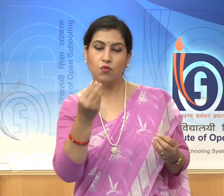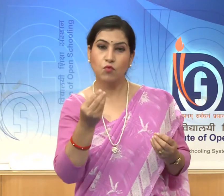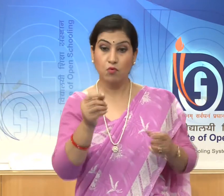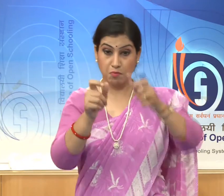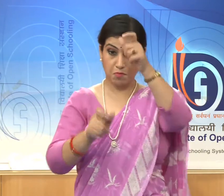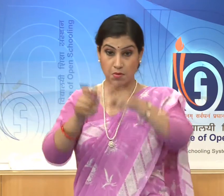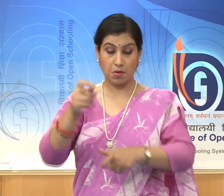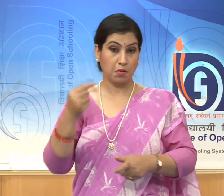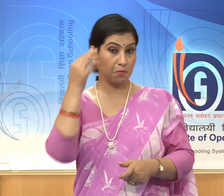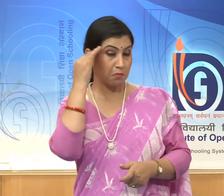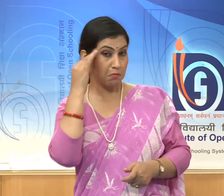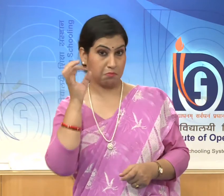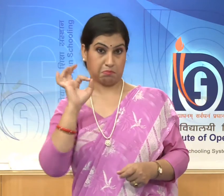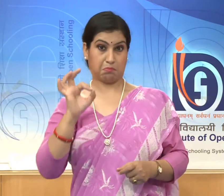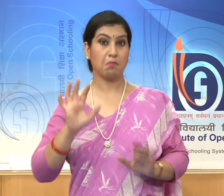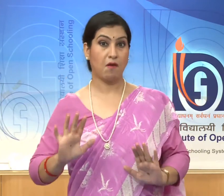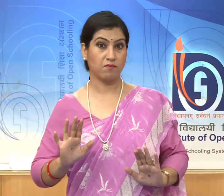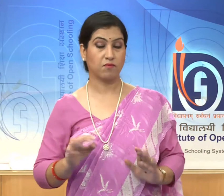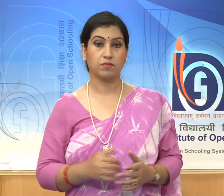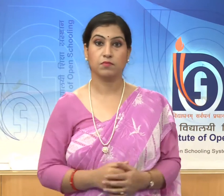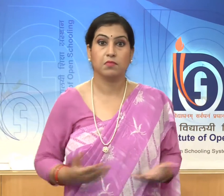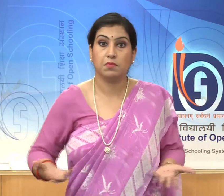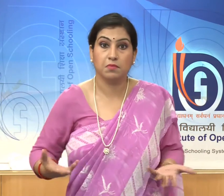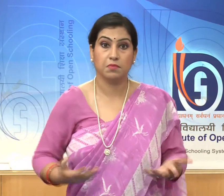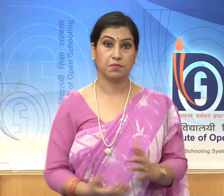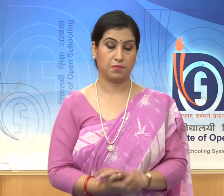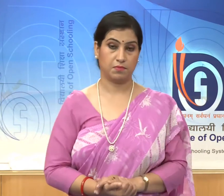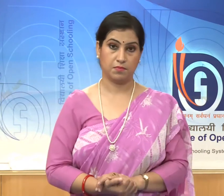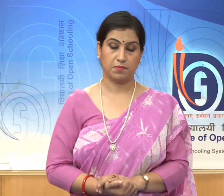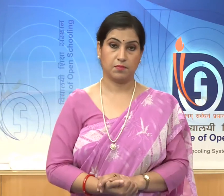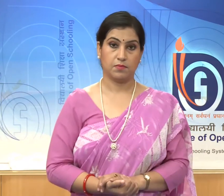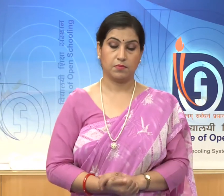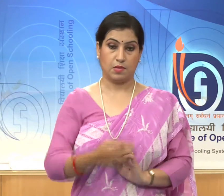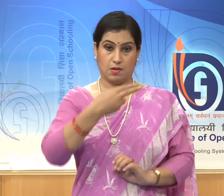is Ganga Bhattarana,